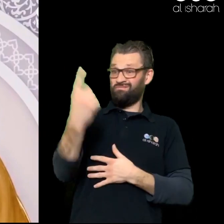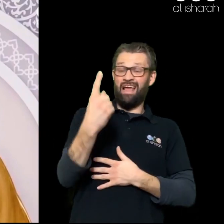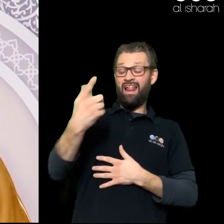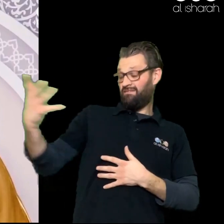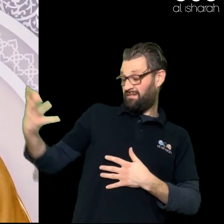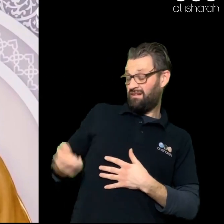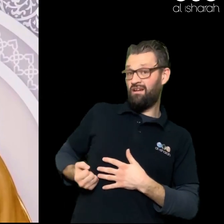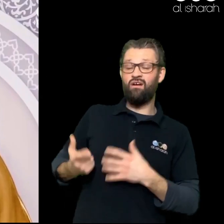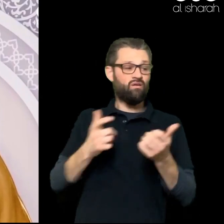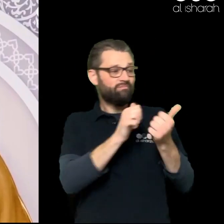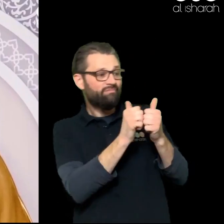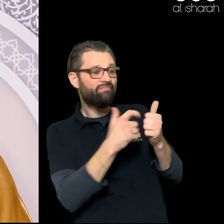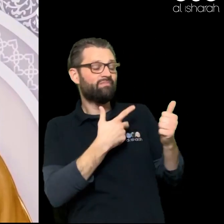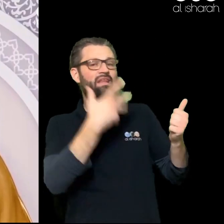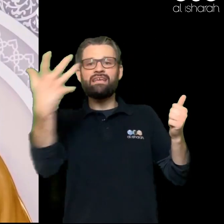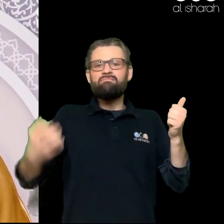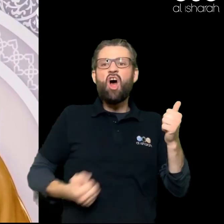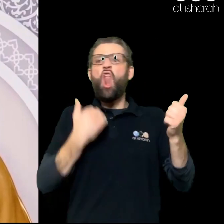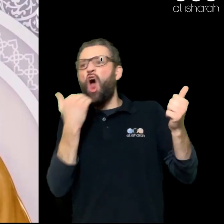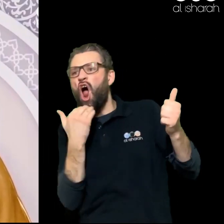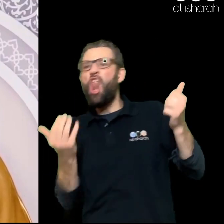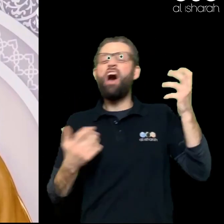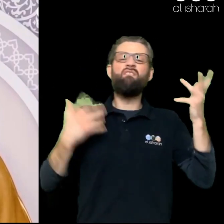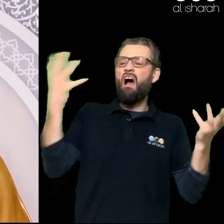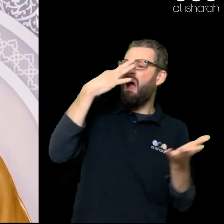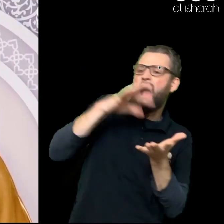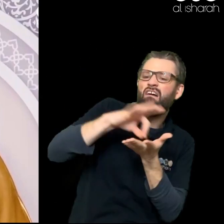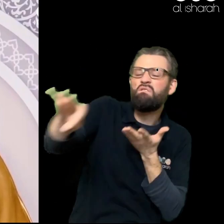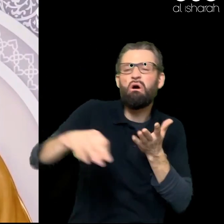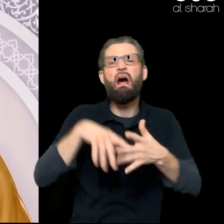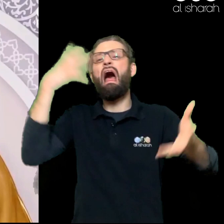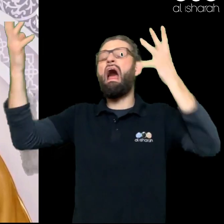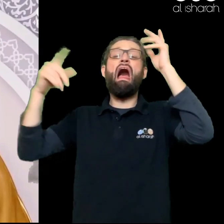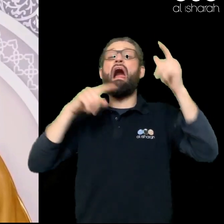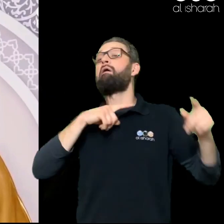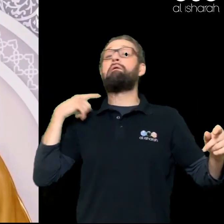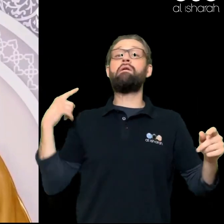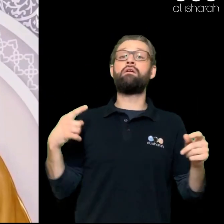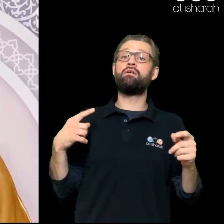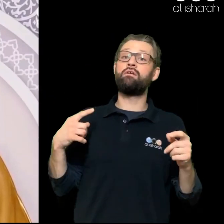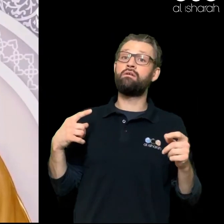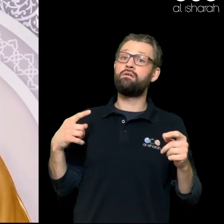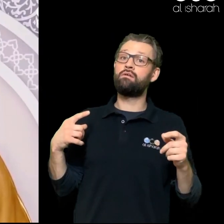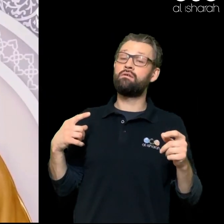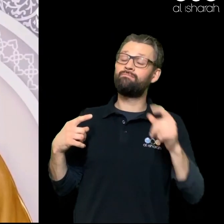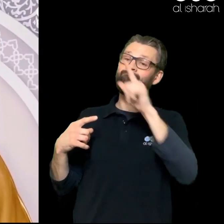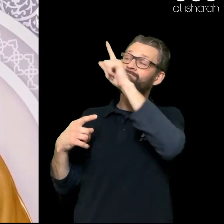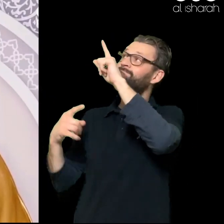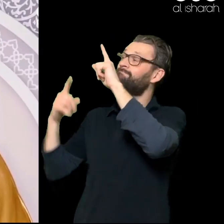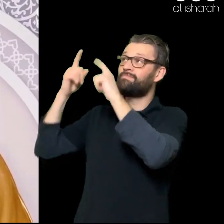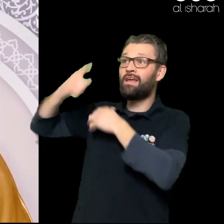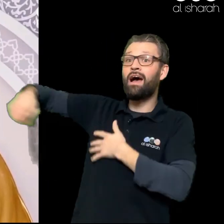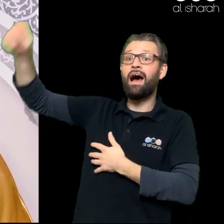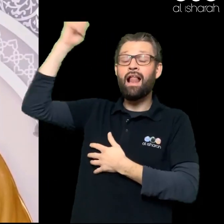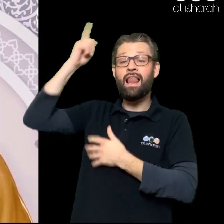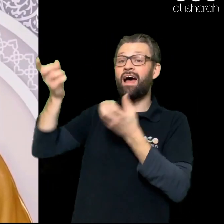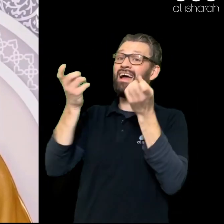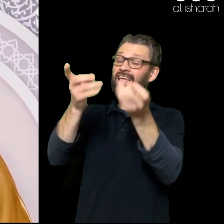Be excited With what we've given you Be happy With the condition We've kept you in Don't compare yourself With